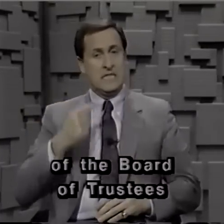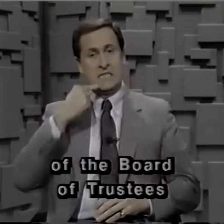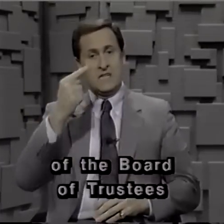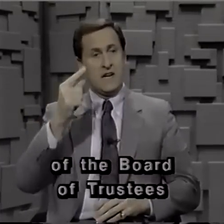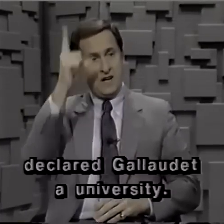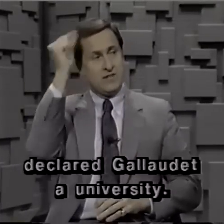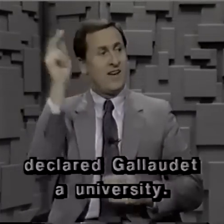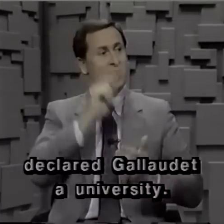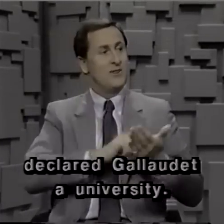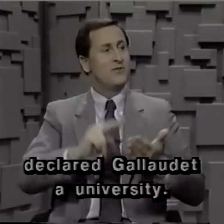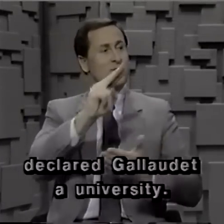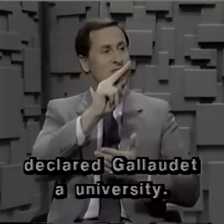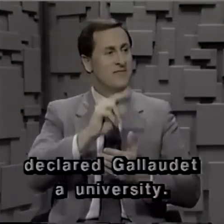declared Gallaudet University.